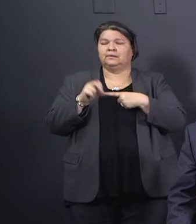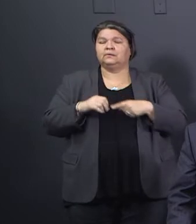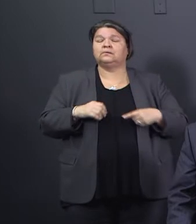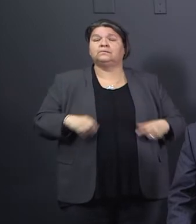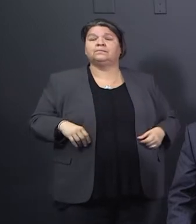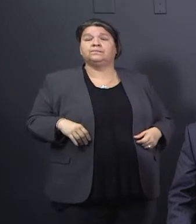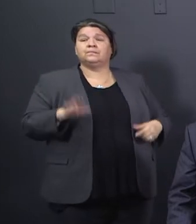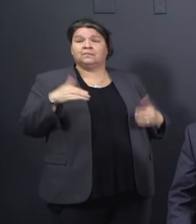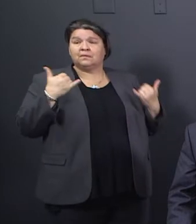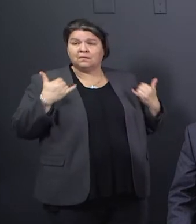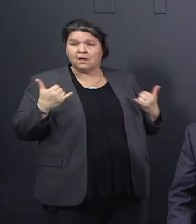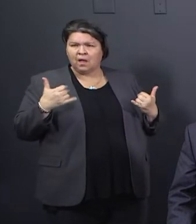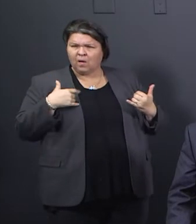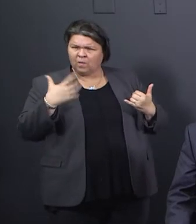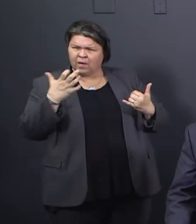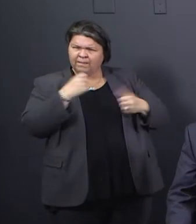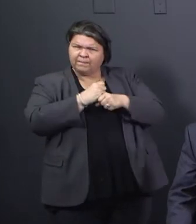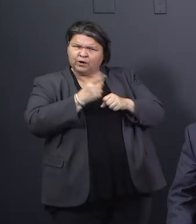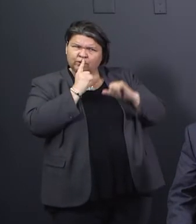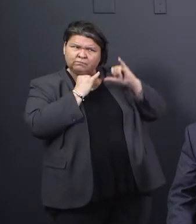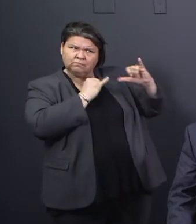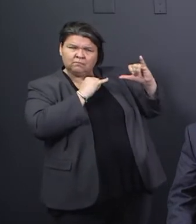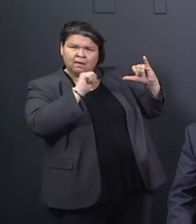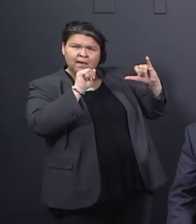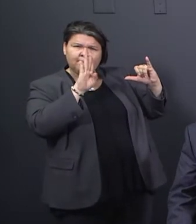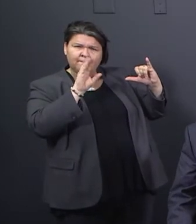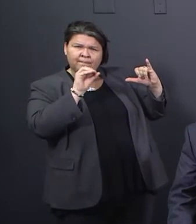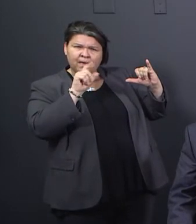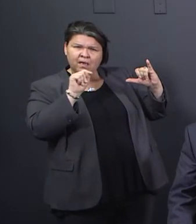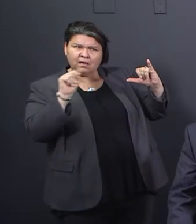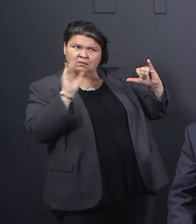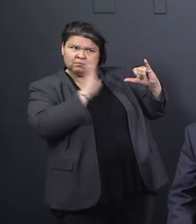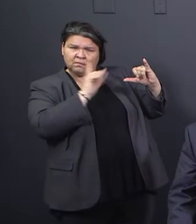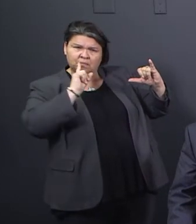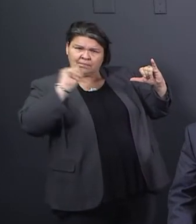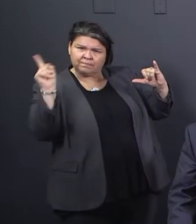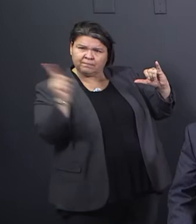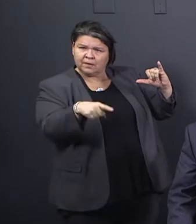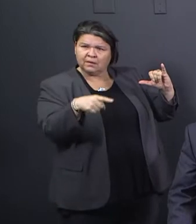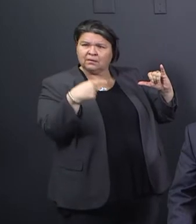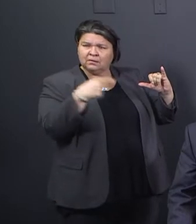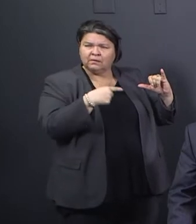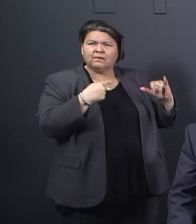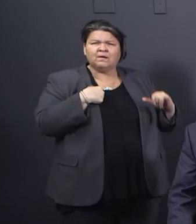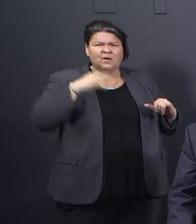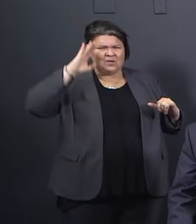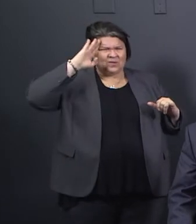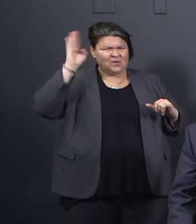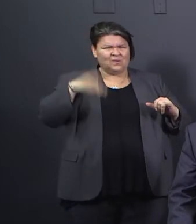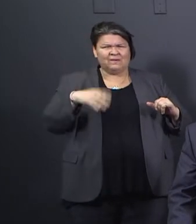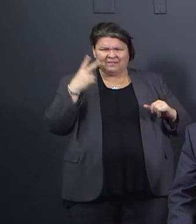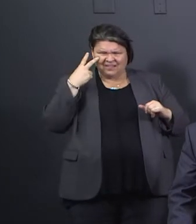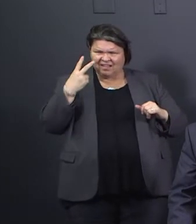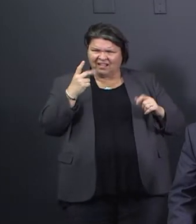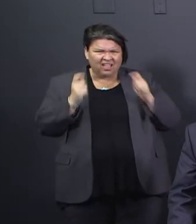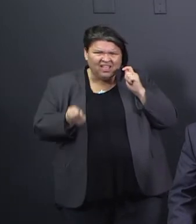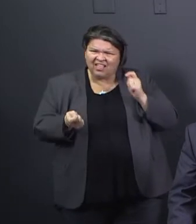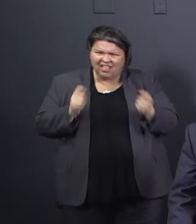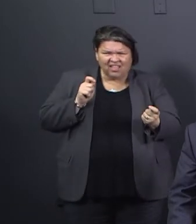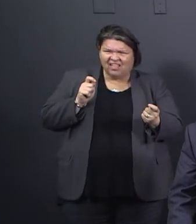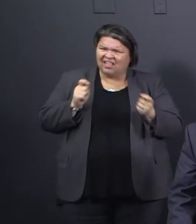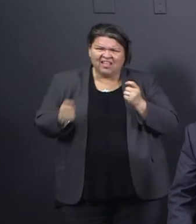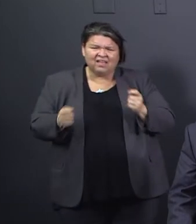So you will see a few tweaks, but not substantial changes to what we're already doing. And because